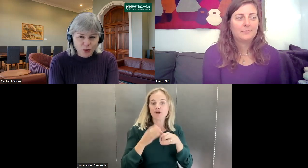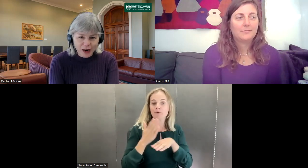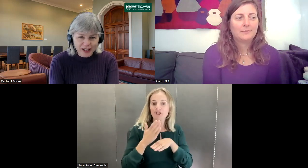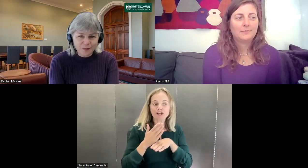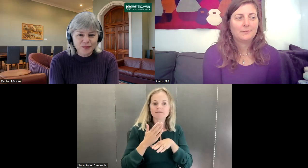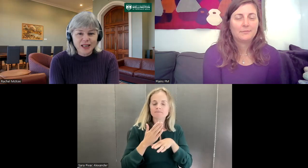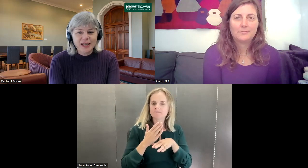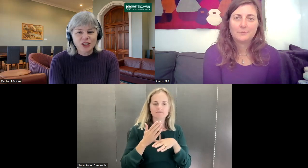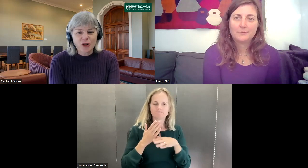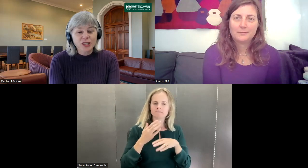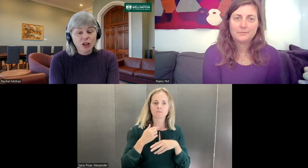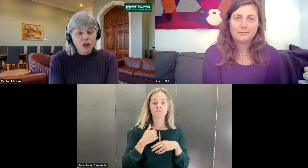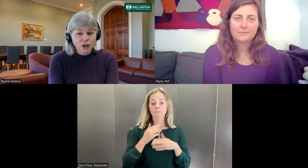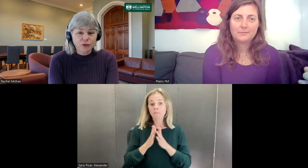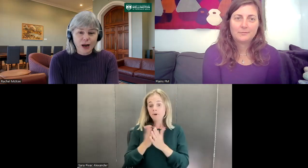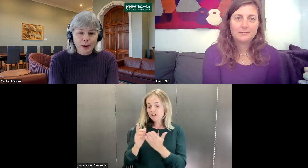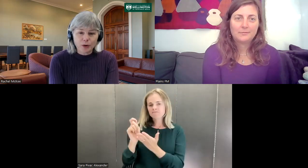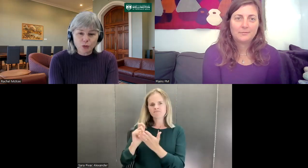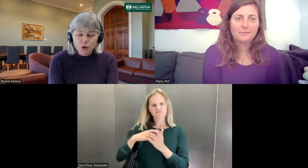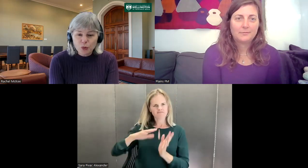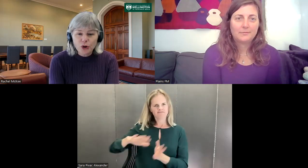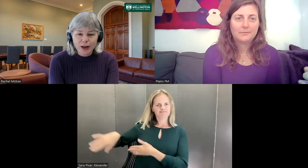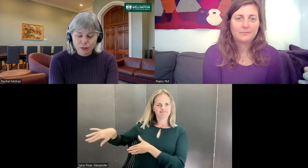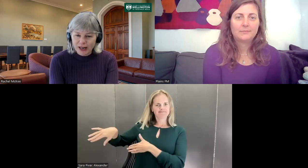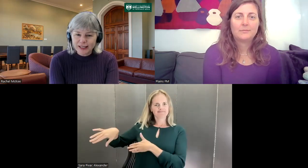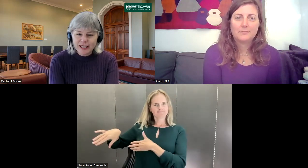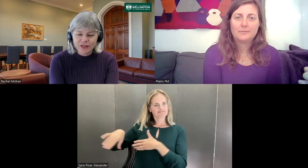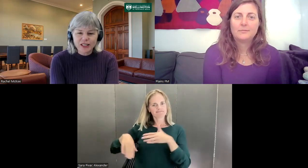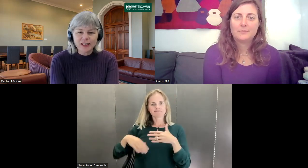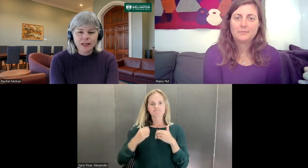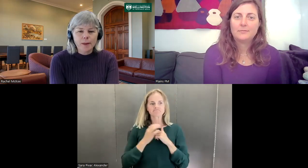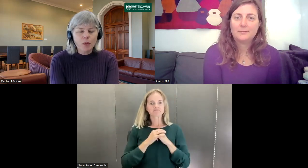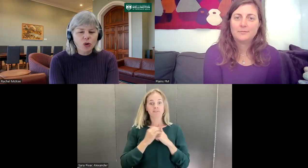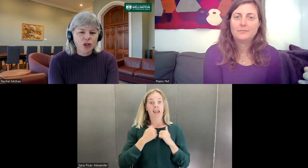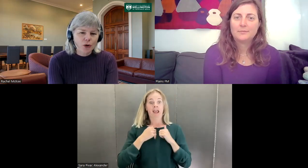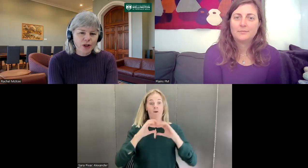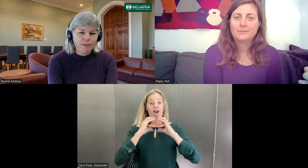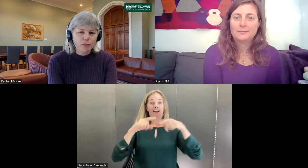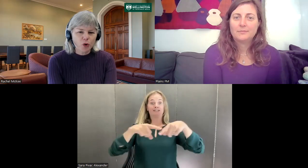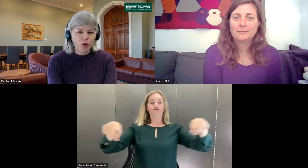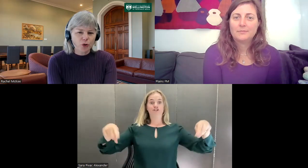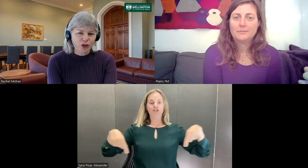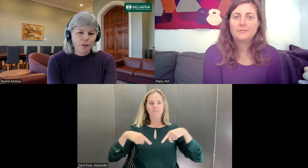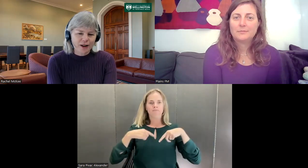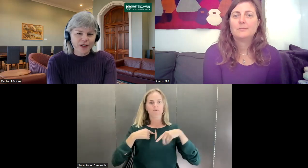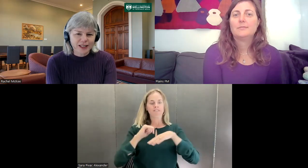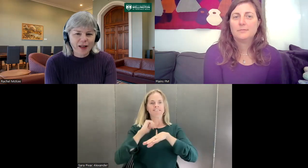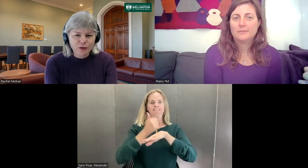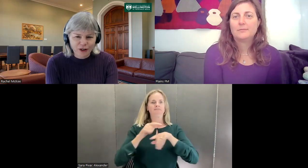way. So there's a lot of group work and practice activities, more so than book work, which you might find in other foreign